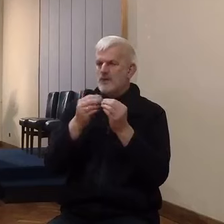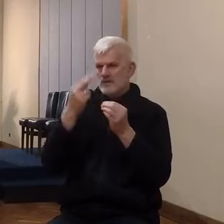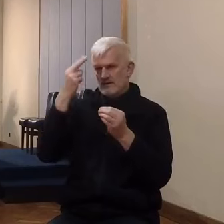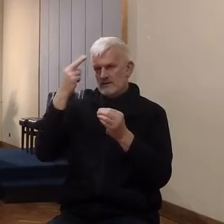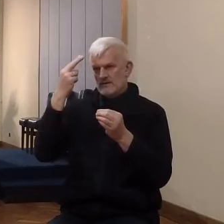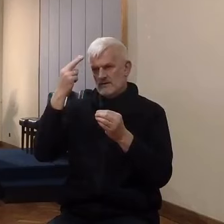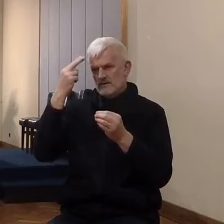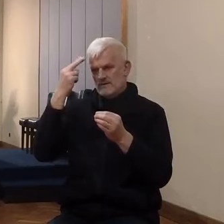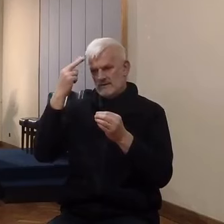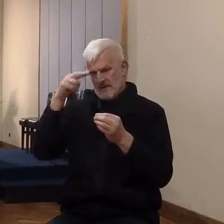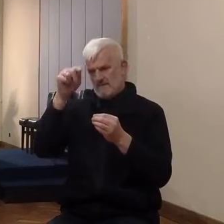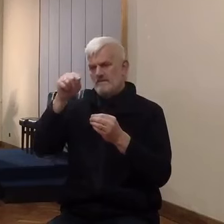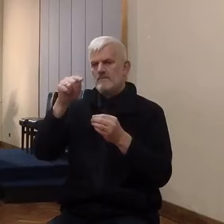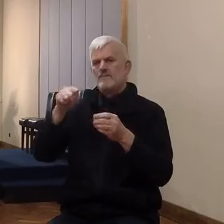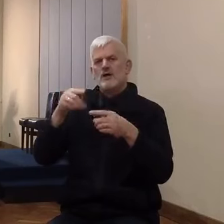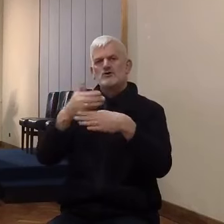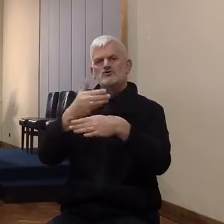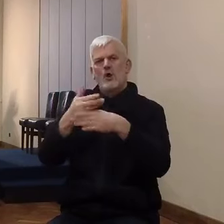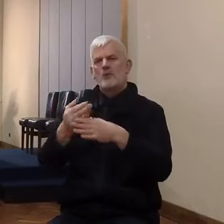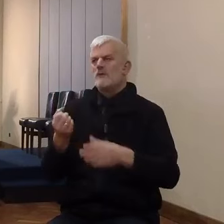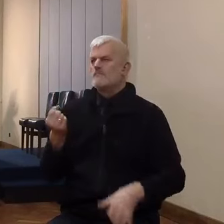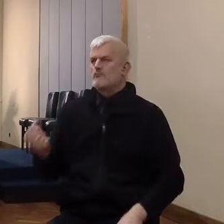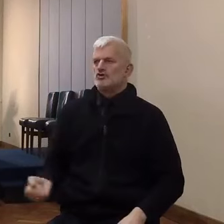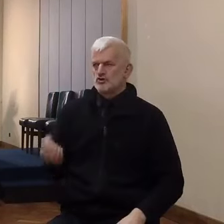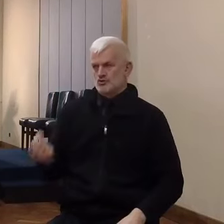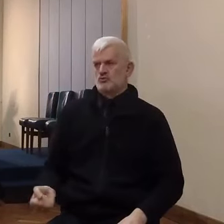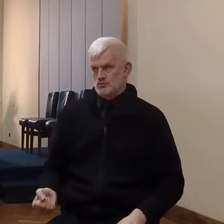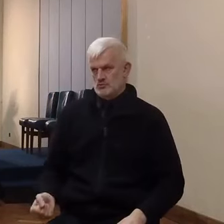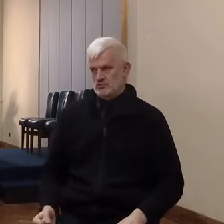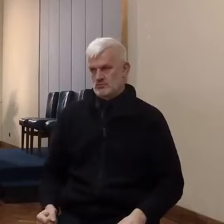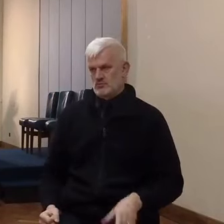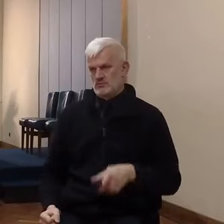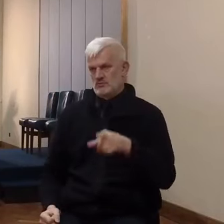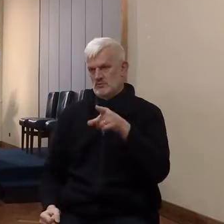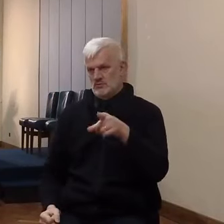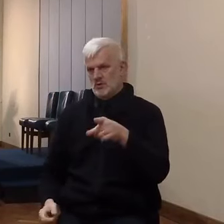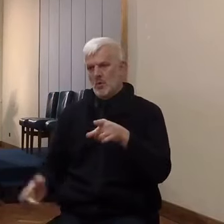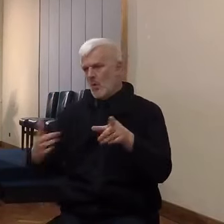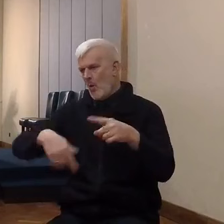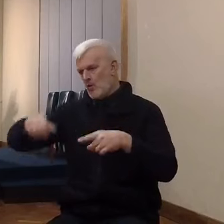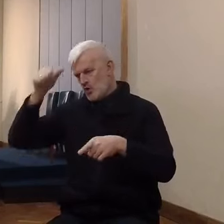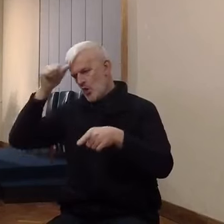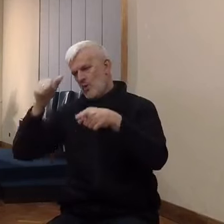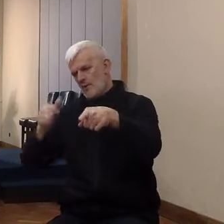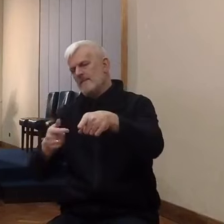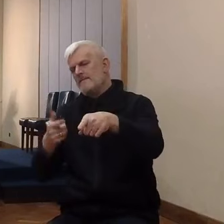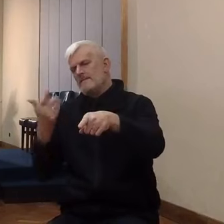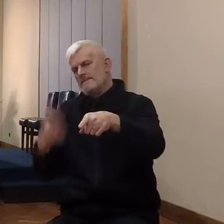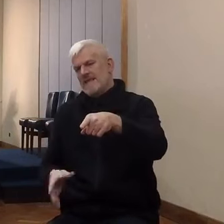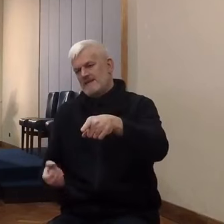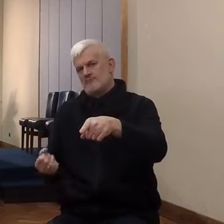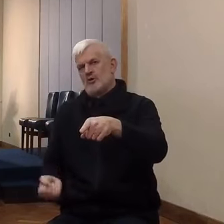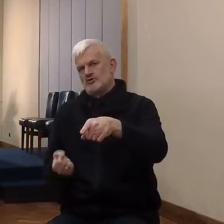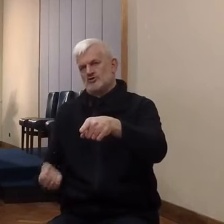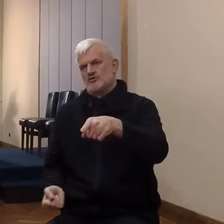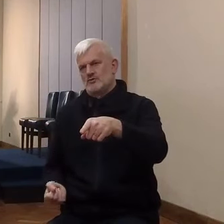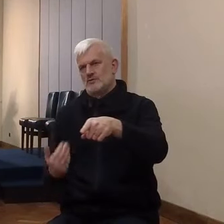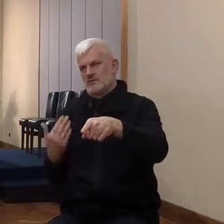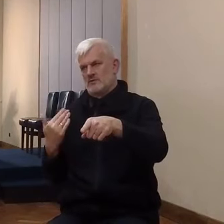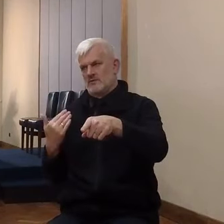the city, had been a prostitute. The content of the chapter shows us that her life had